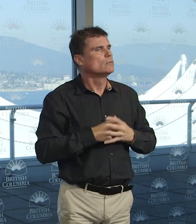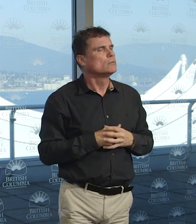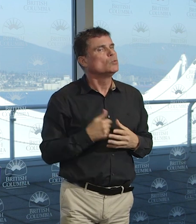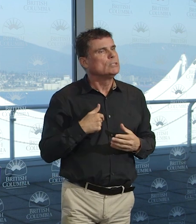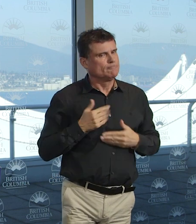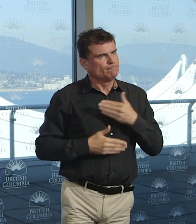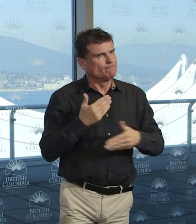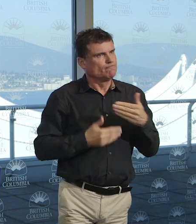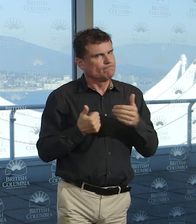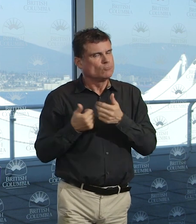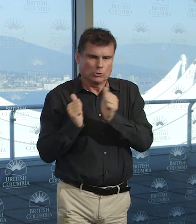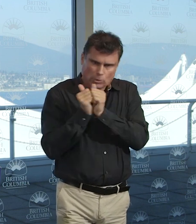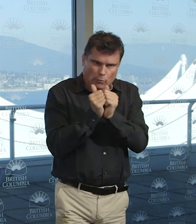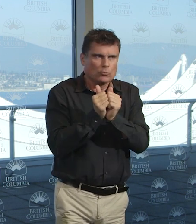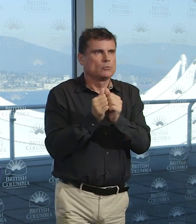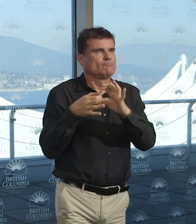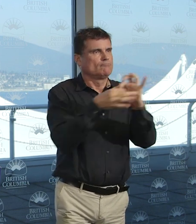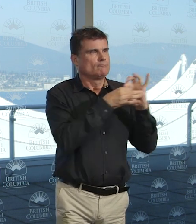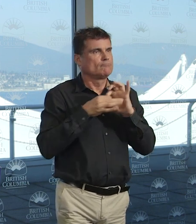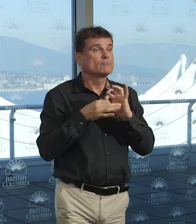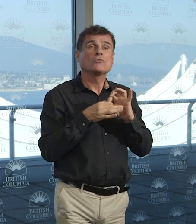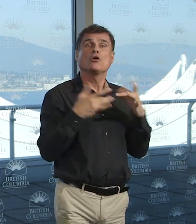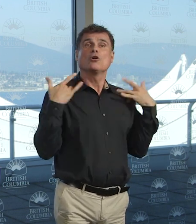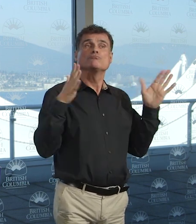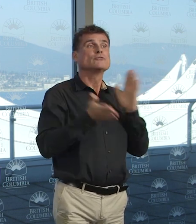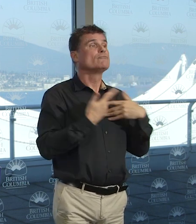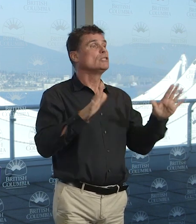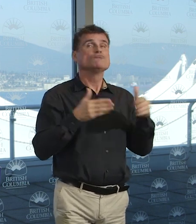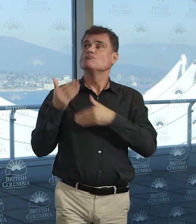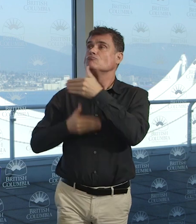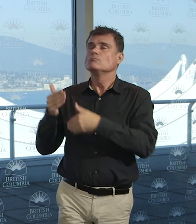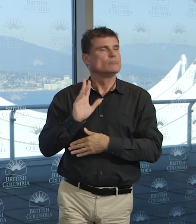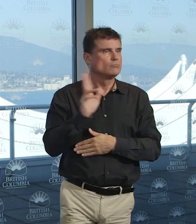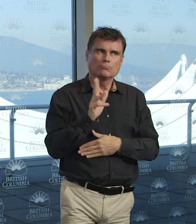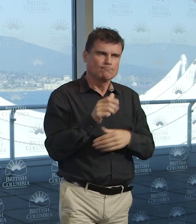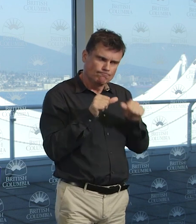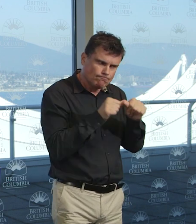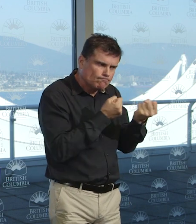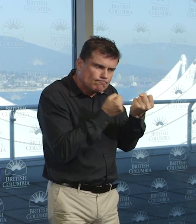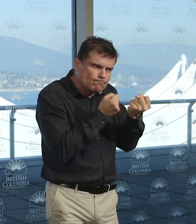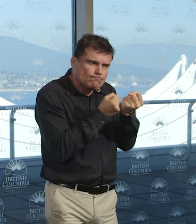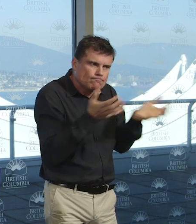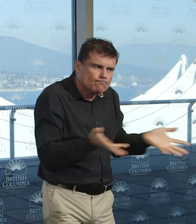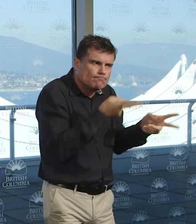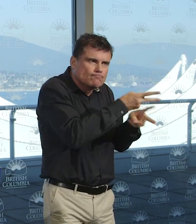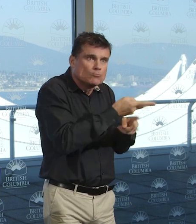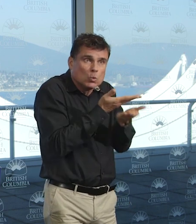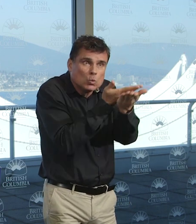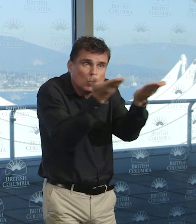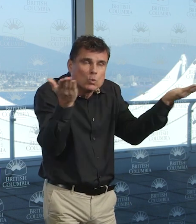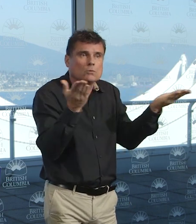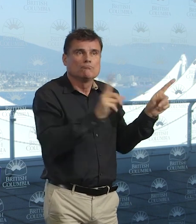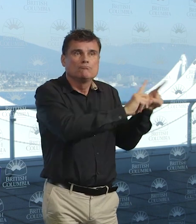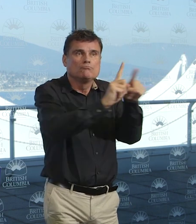Everybody knows that. But we also know, Dr. Henry has said it, that you're performing miracles every day. I want to make